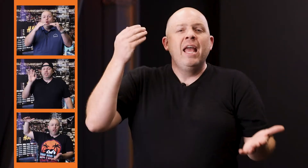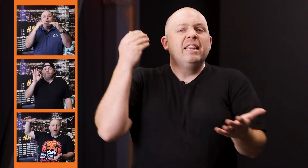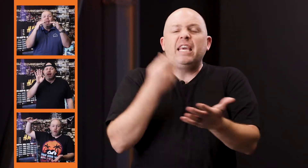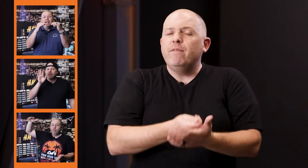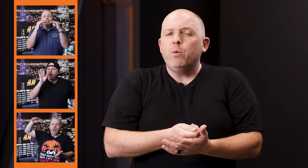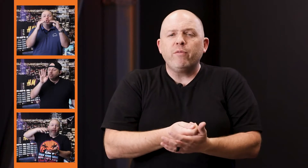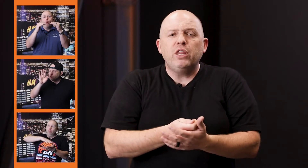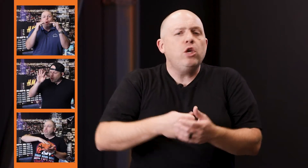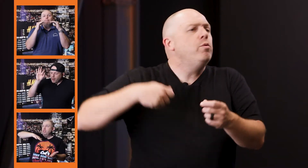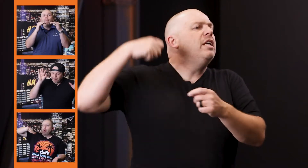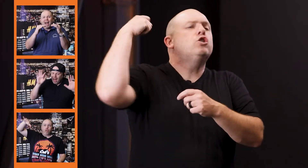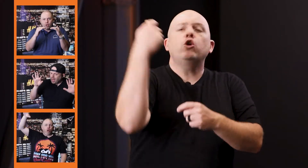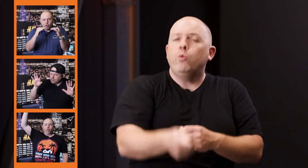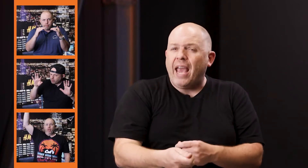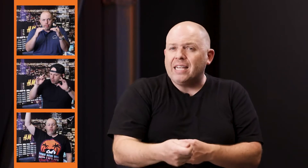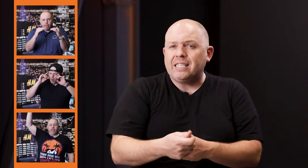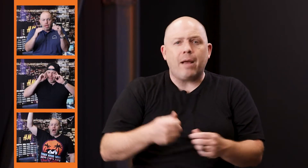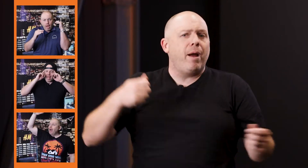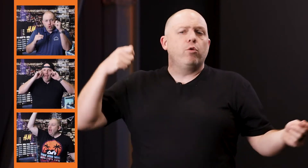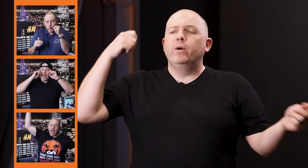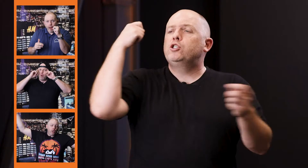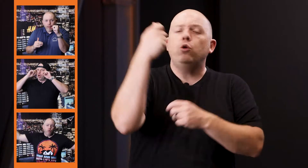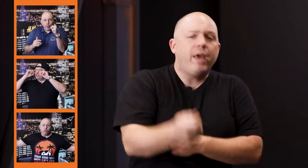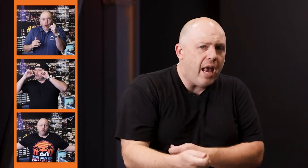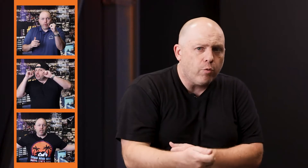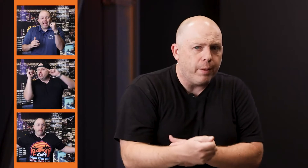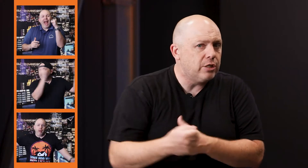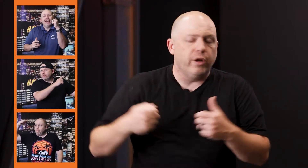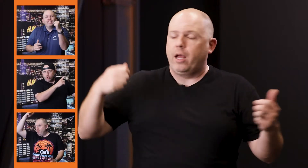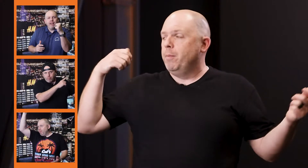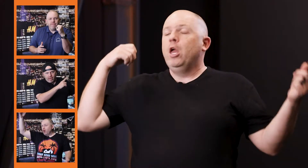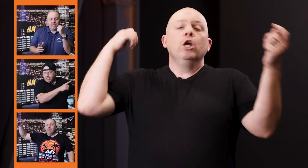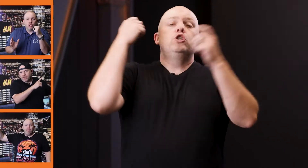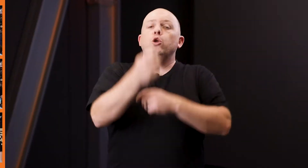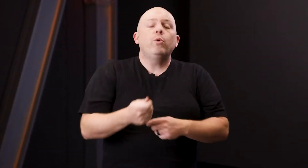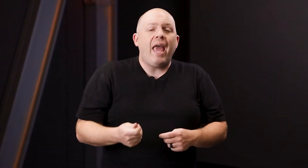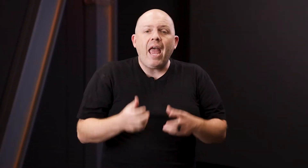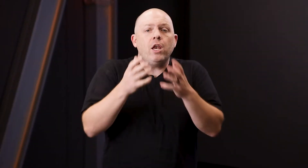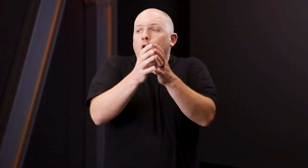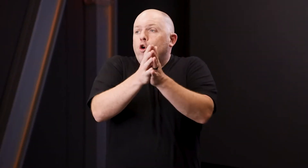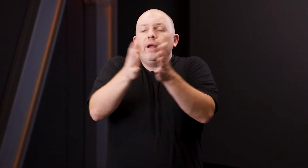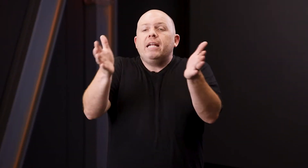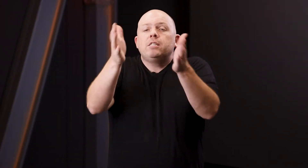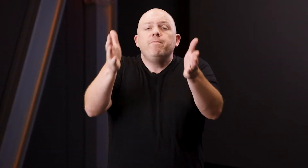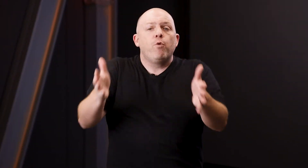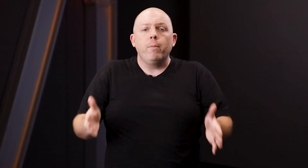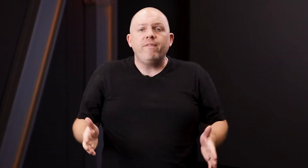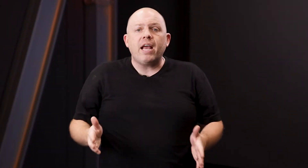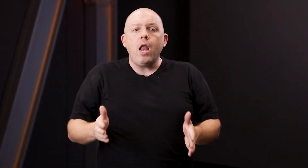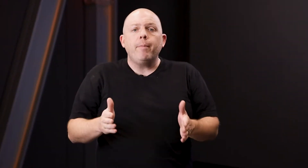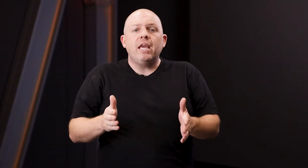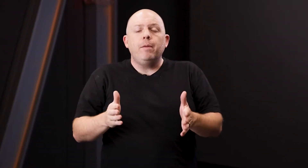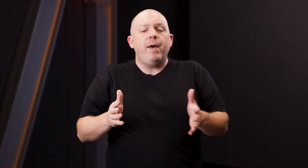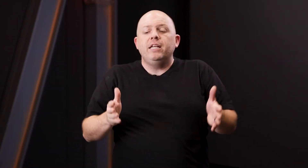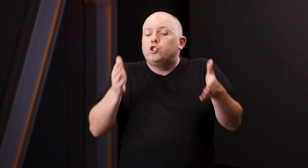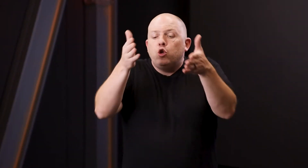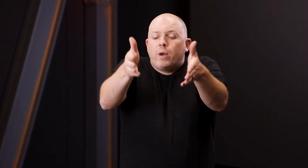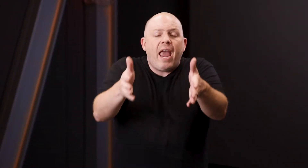that give you everything you need so you can stack micro wins, so you can replace your income, so you can create some form of economic independence, so you can